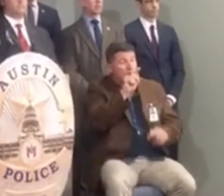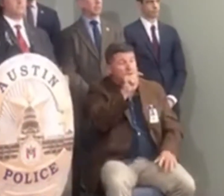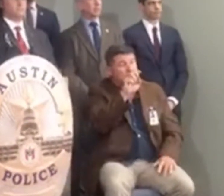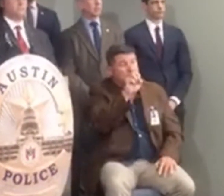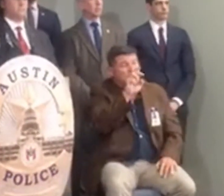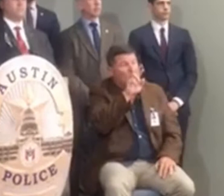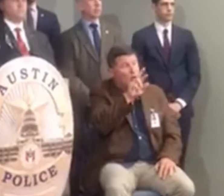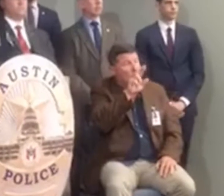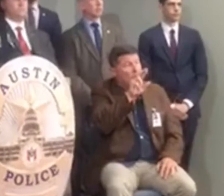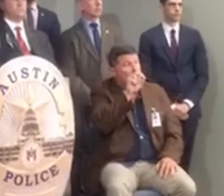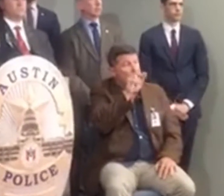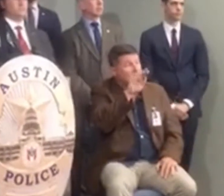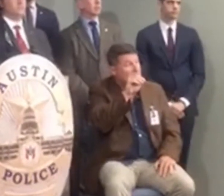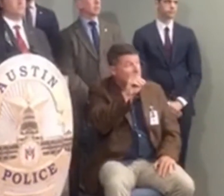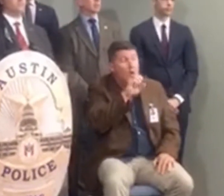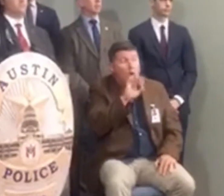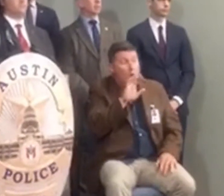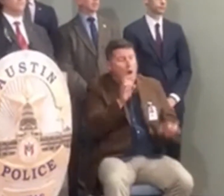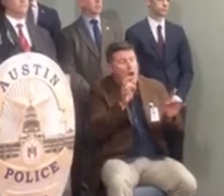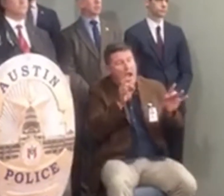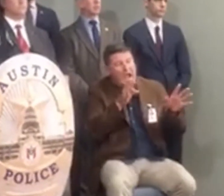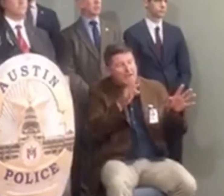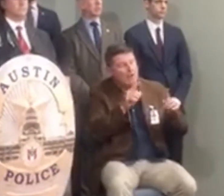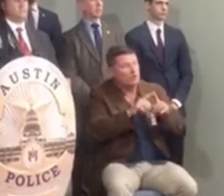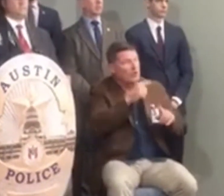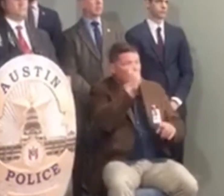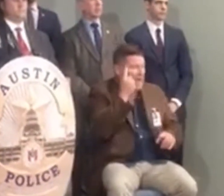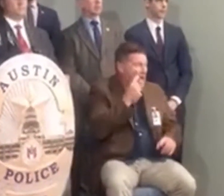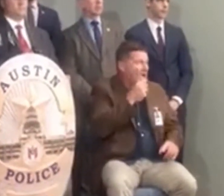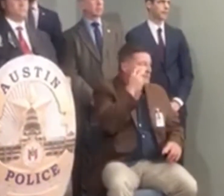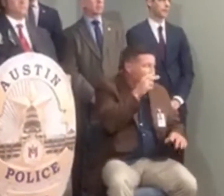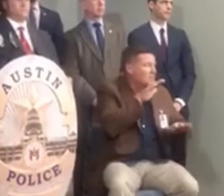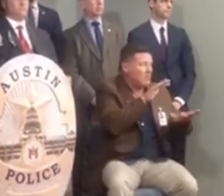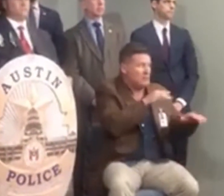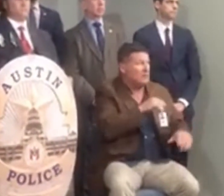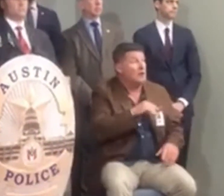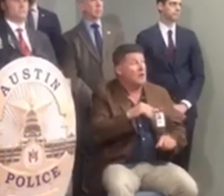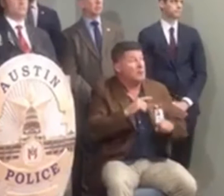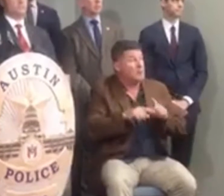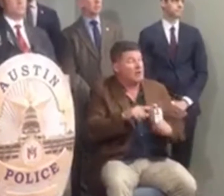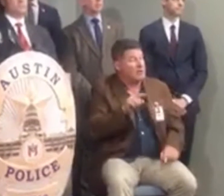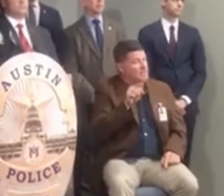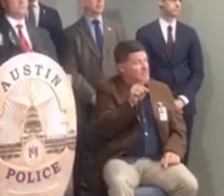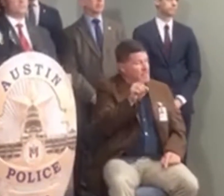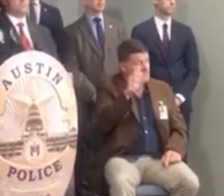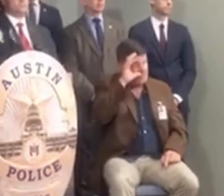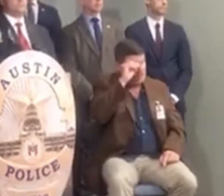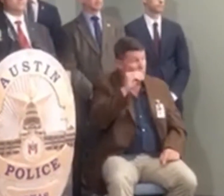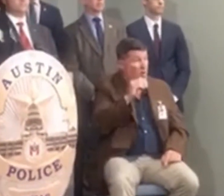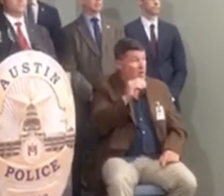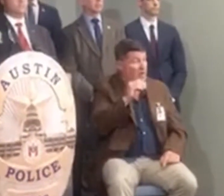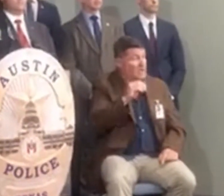anything about hate but instead it is the outcry of a very challenged young man